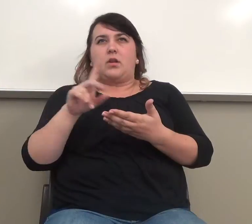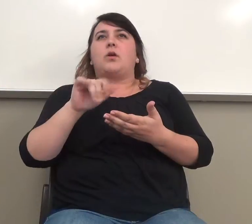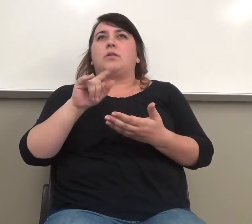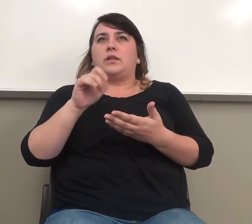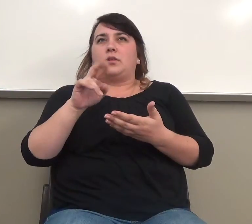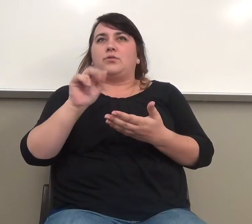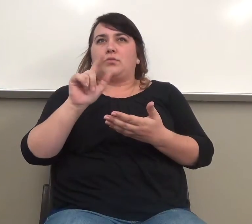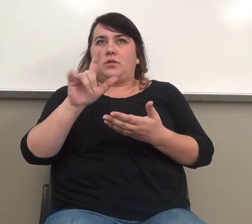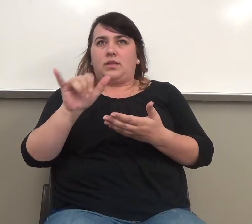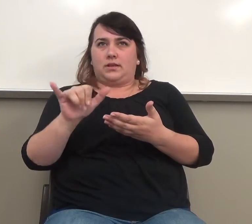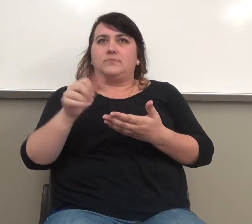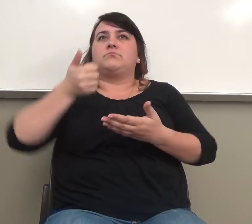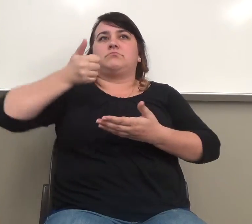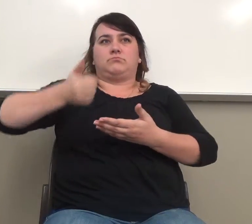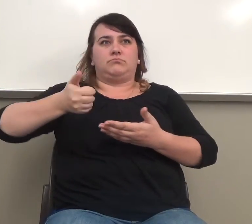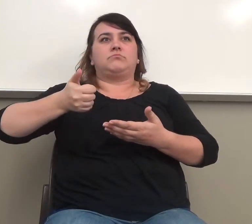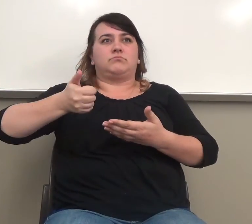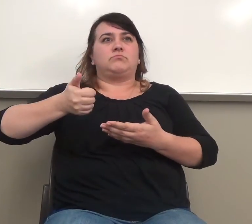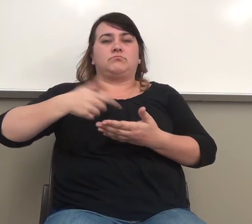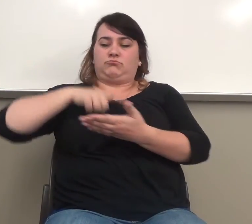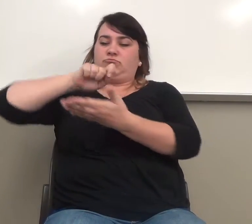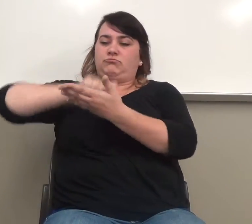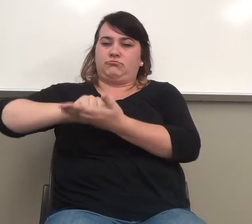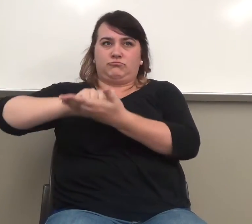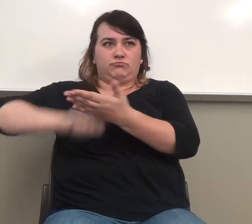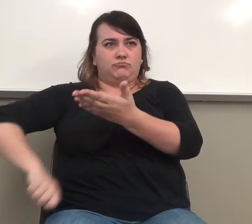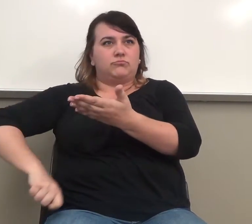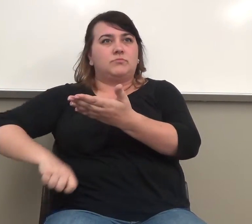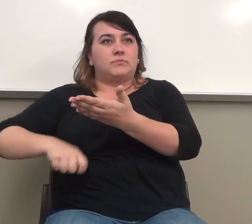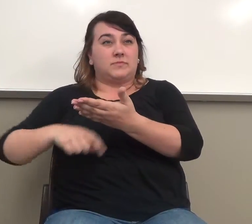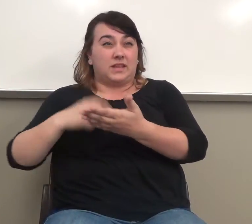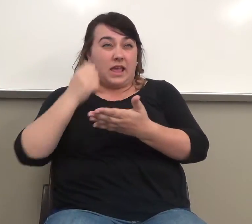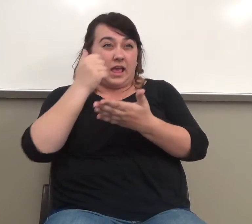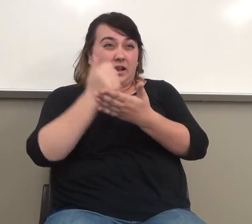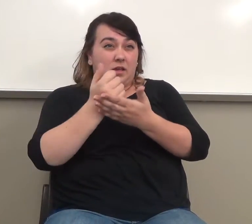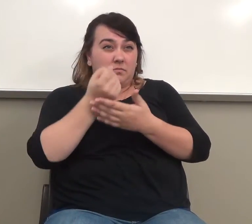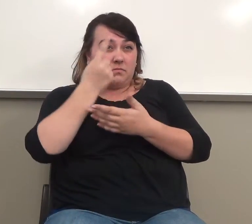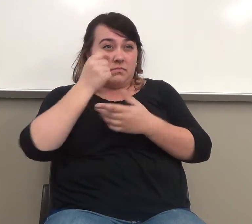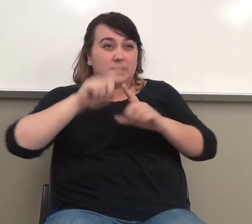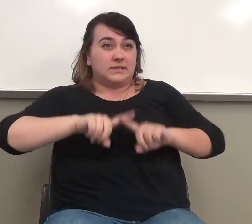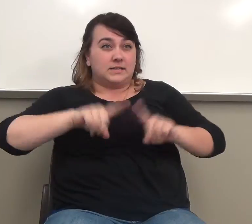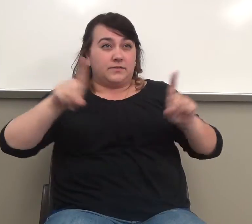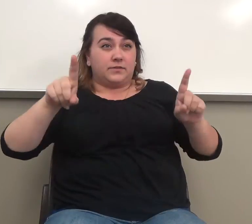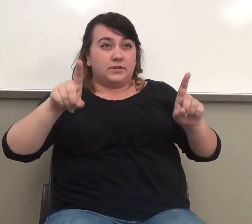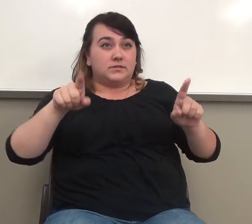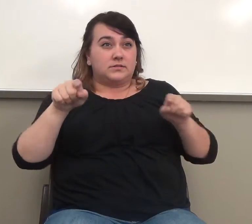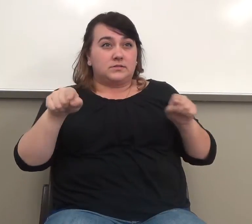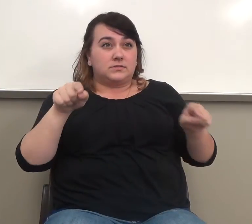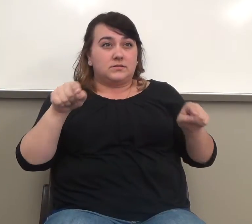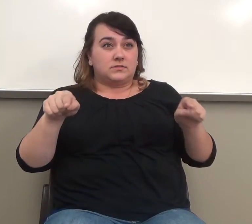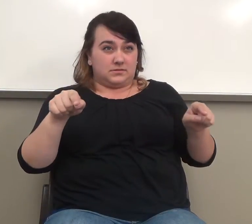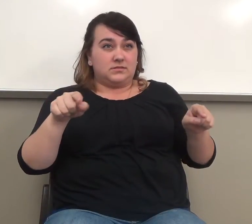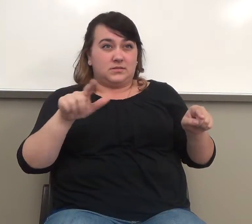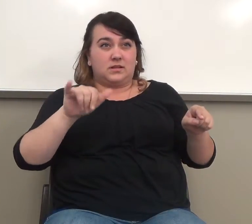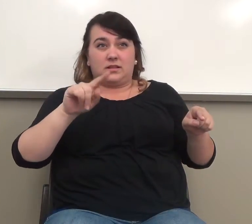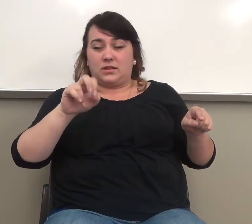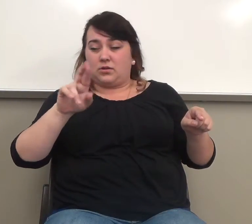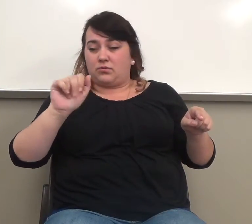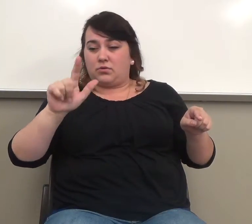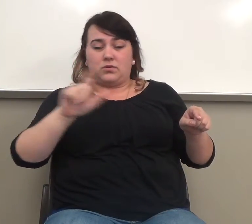figuratively. Does that help understand the difference between these two? Okay, good. Thank you. This was